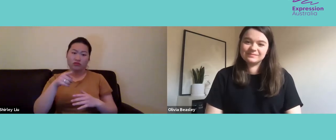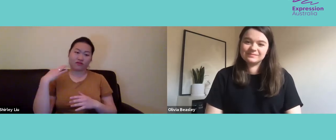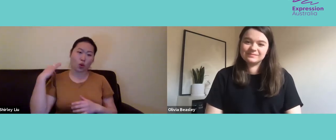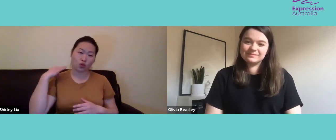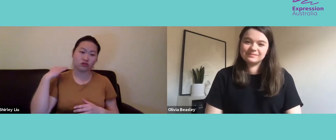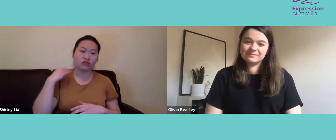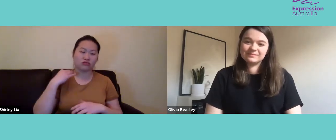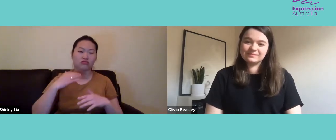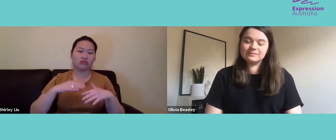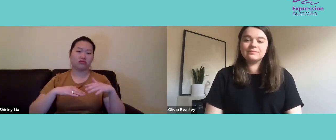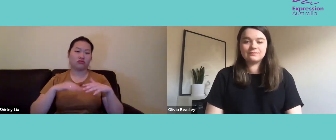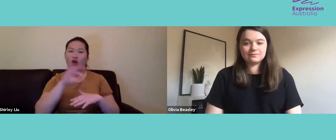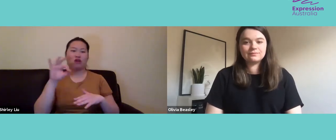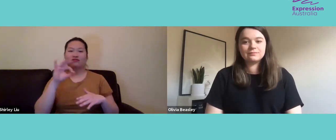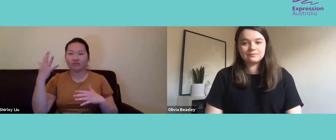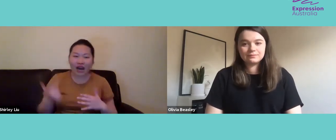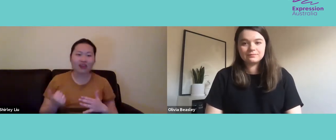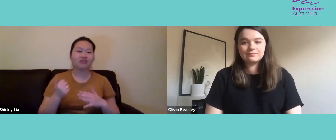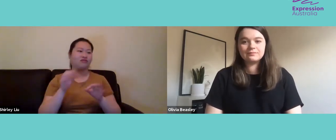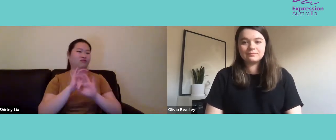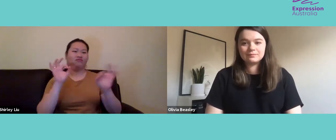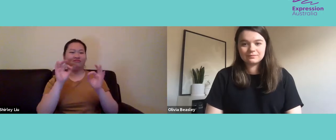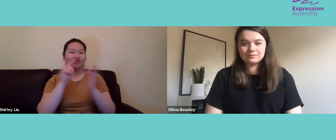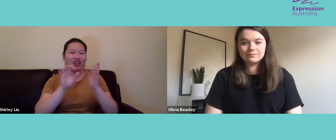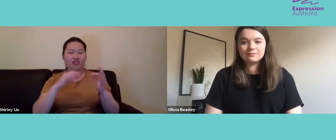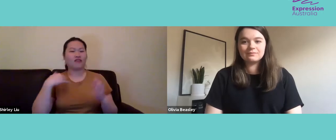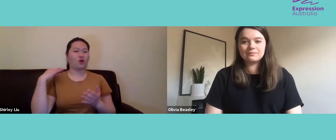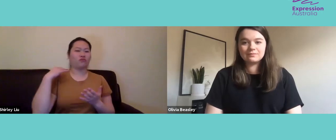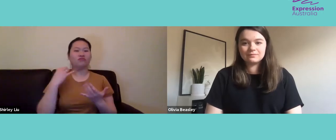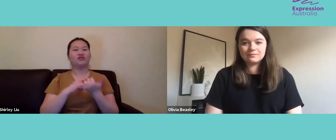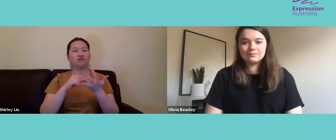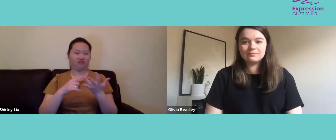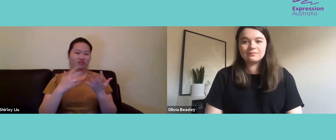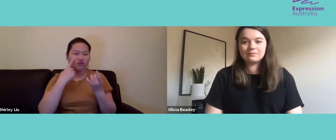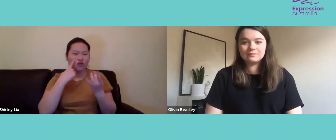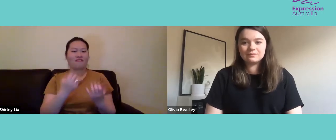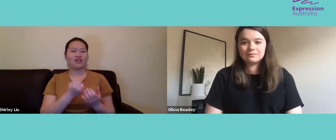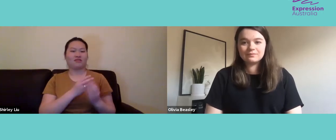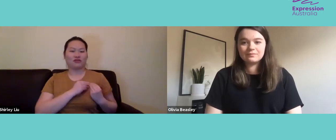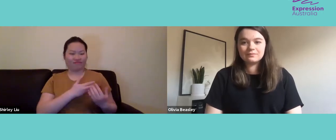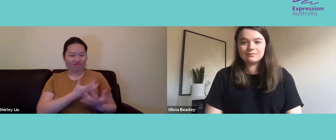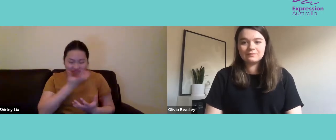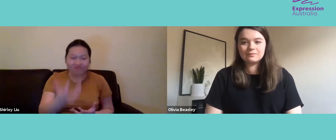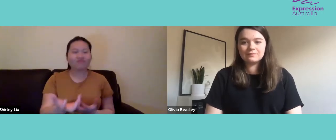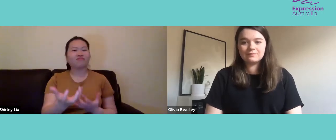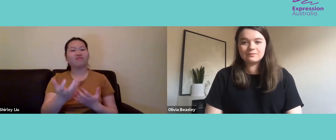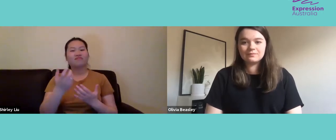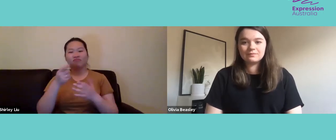And some of those roles have been volunteer roles, unpaid, because I have the passion to